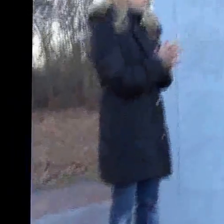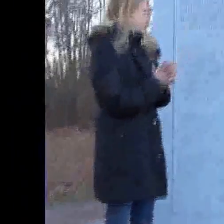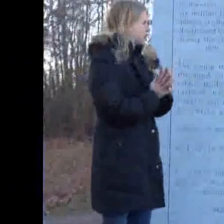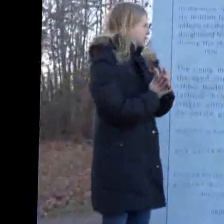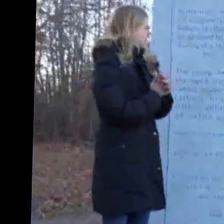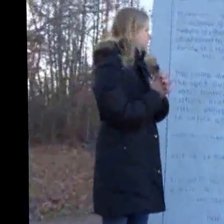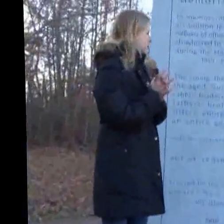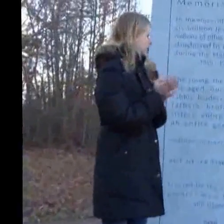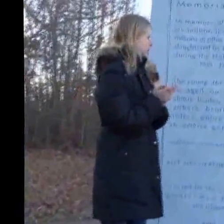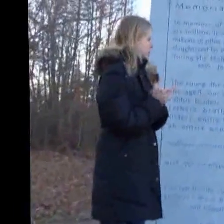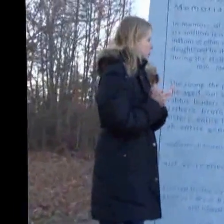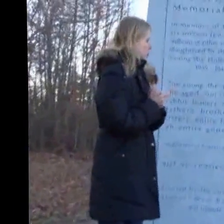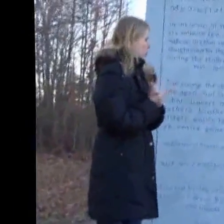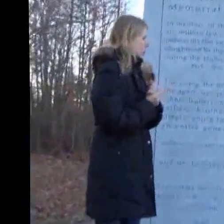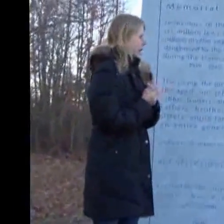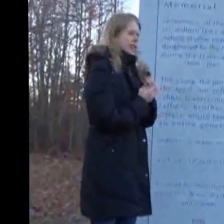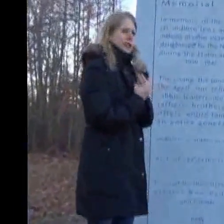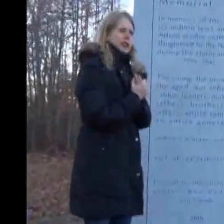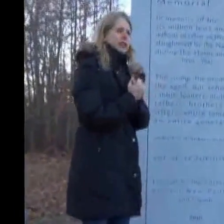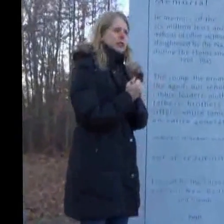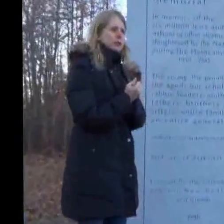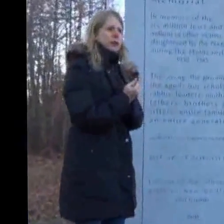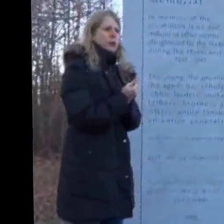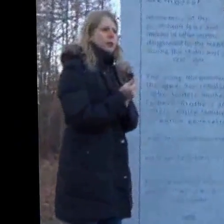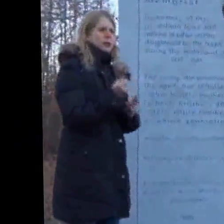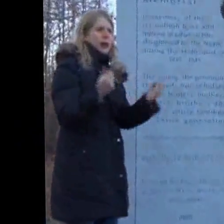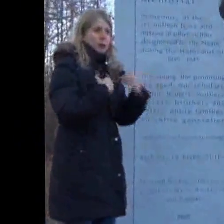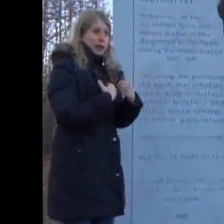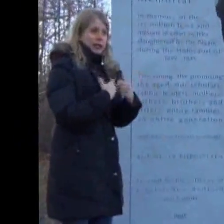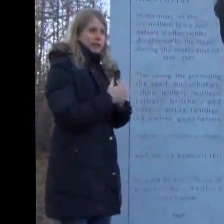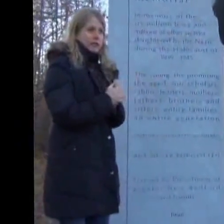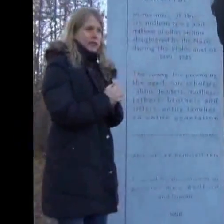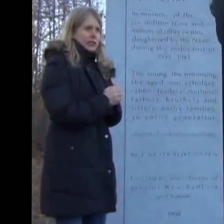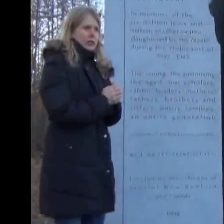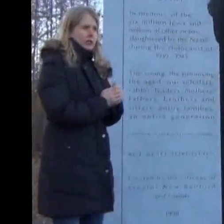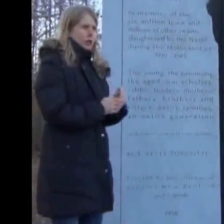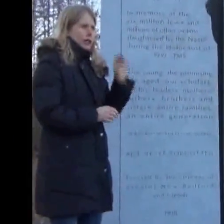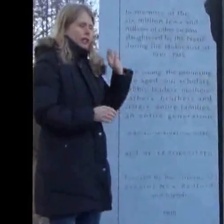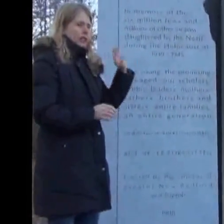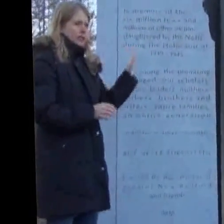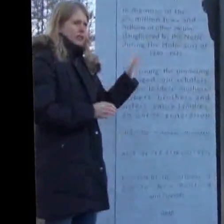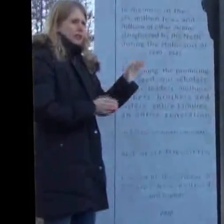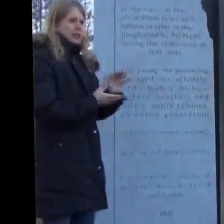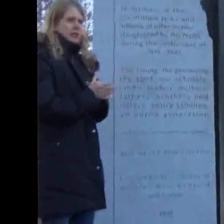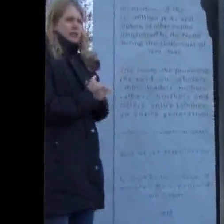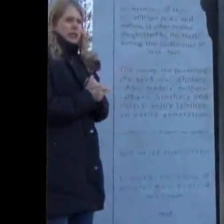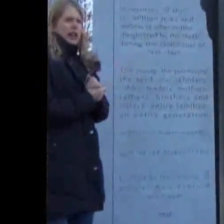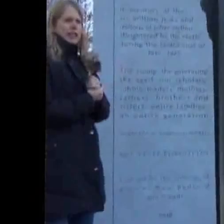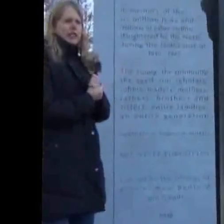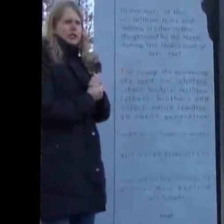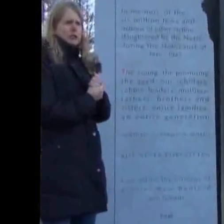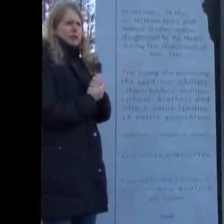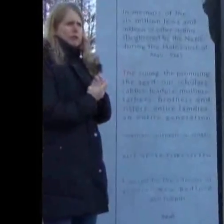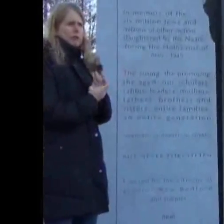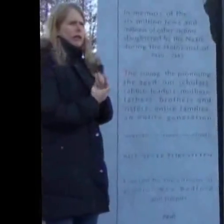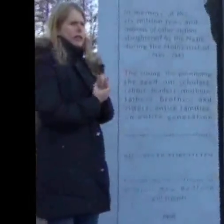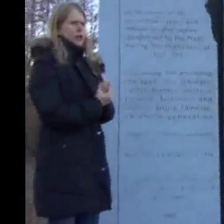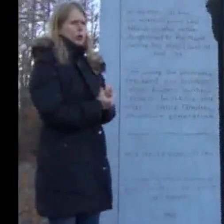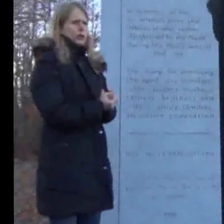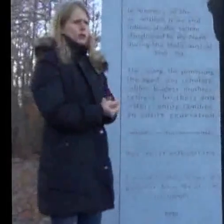hand. Because I didn't, I didn't think this really was about me. So I, I didn't make that choice.